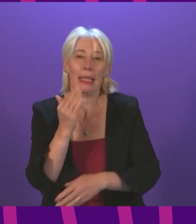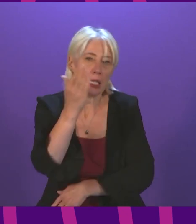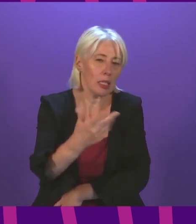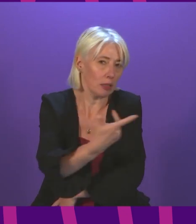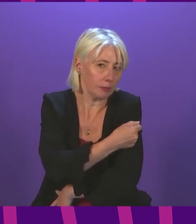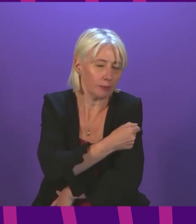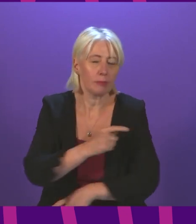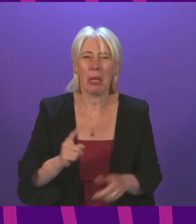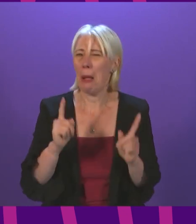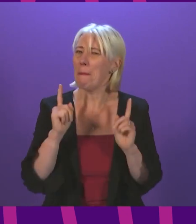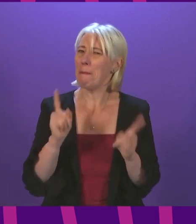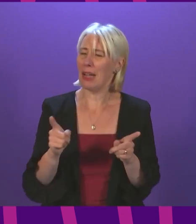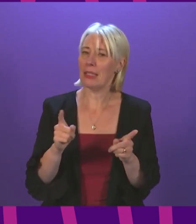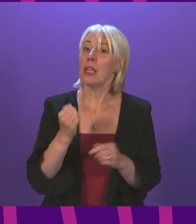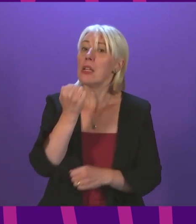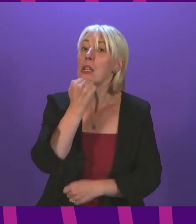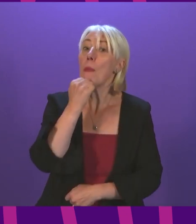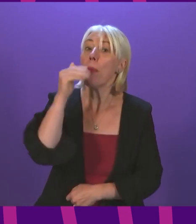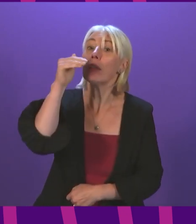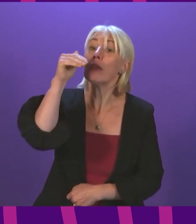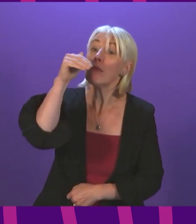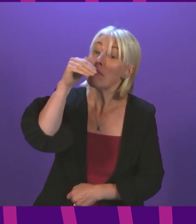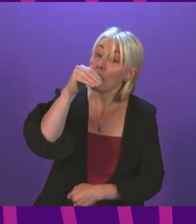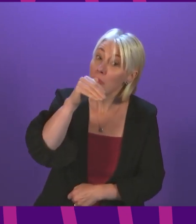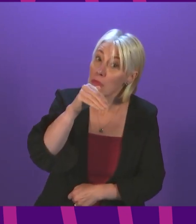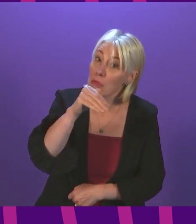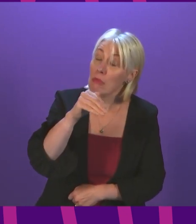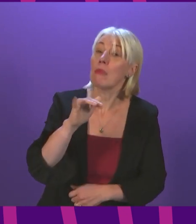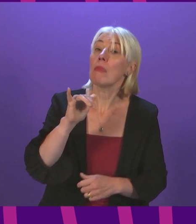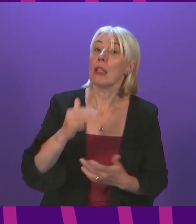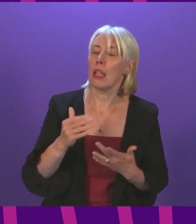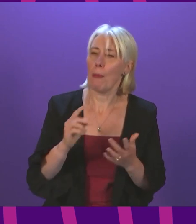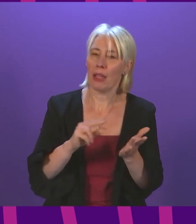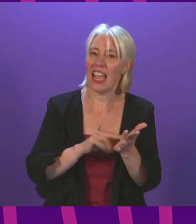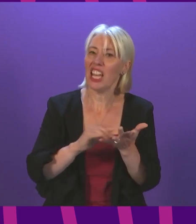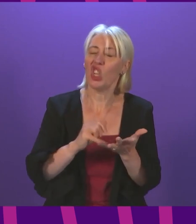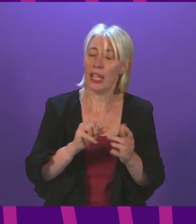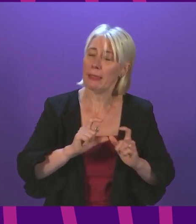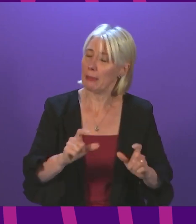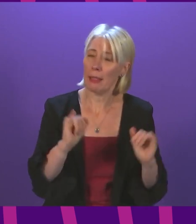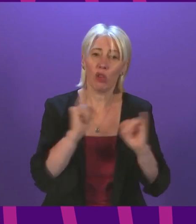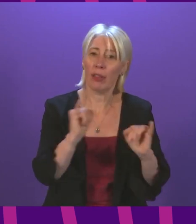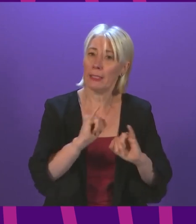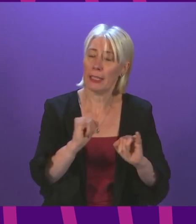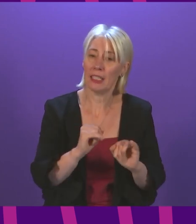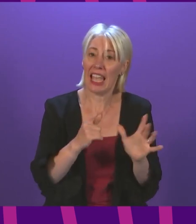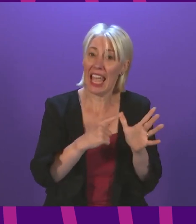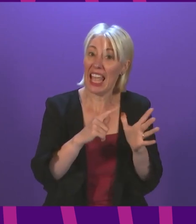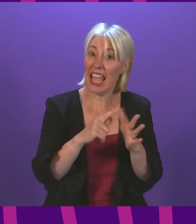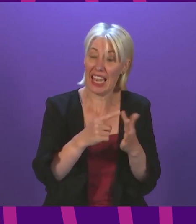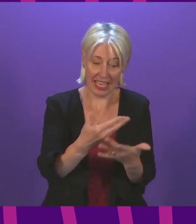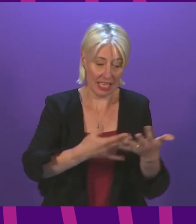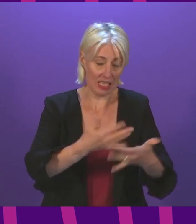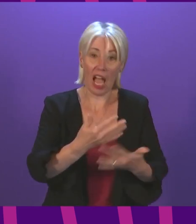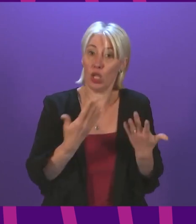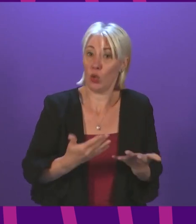However, despite the falling case numbers reported today, Scotland's NHS remains in crisis. The A&E figures published this